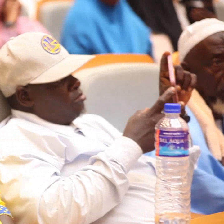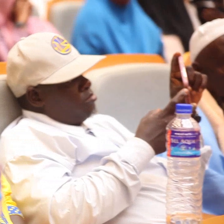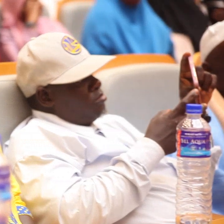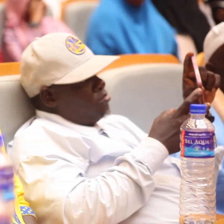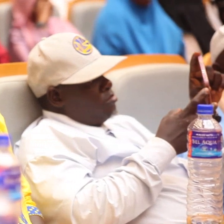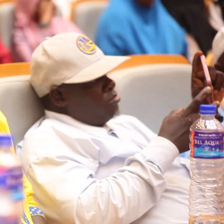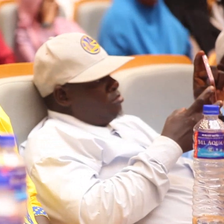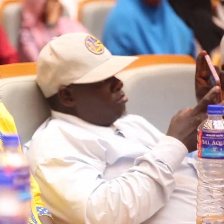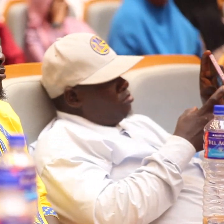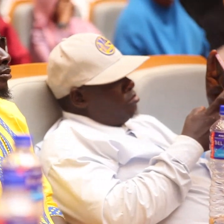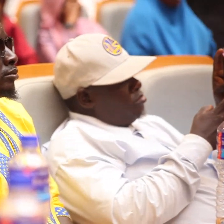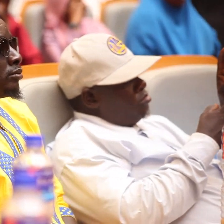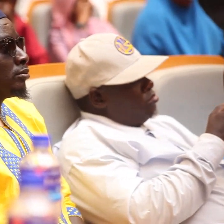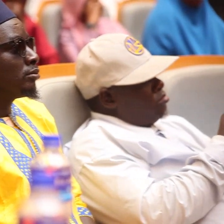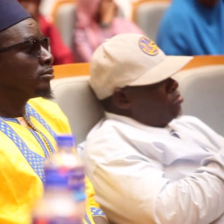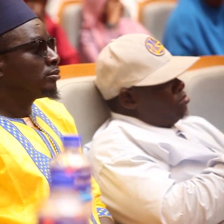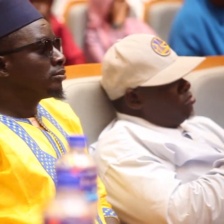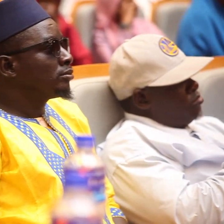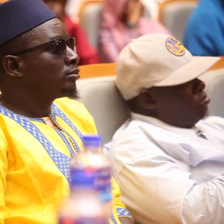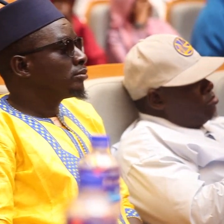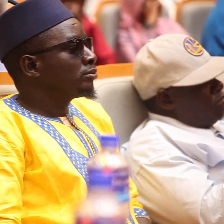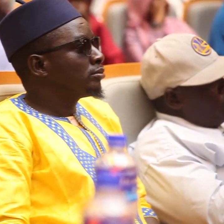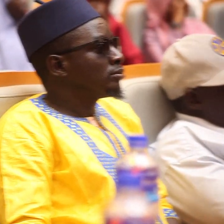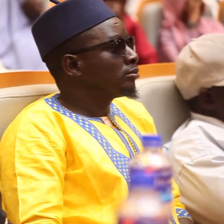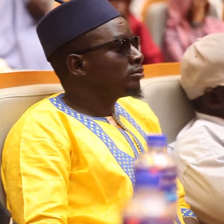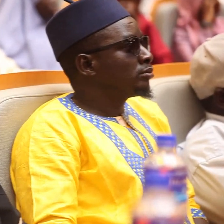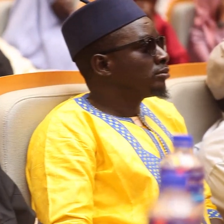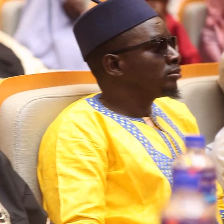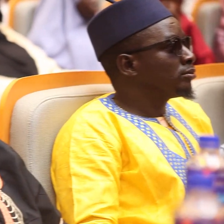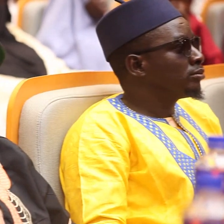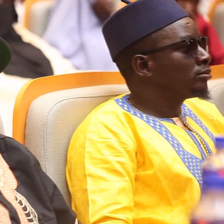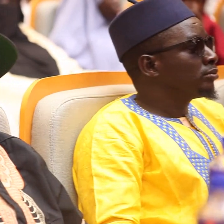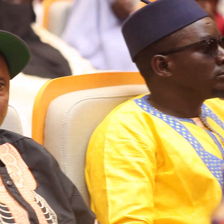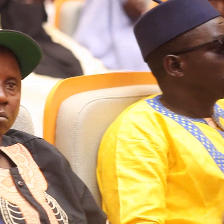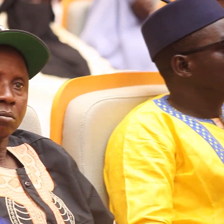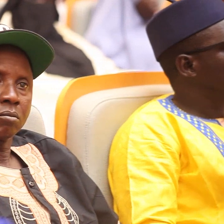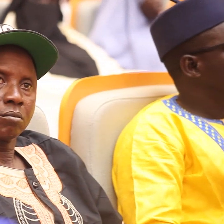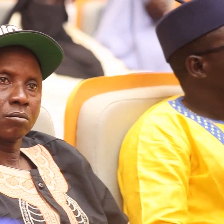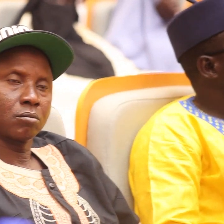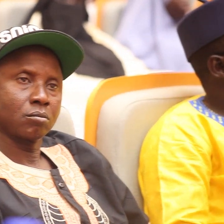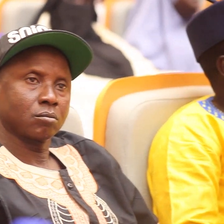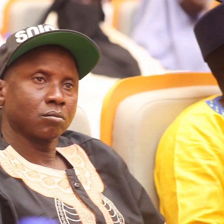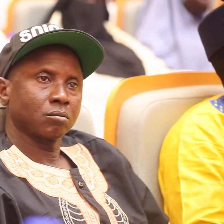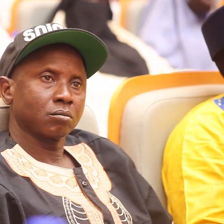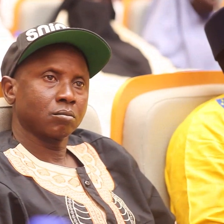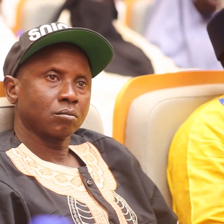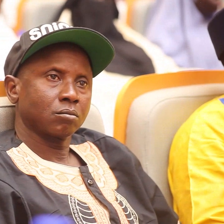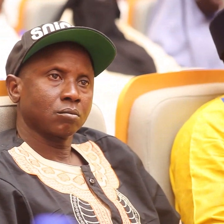that person is this and that i never speak with them and if you are a person like that you must have enemies